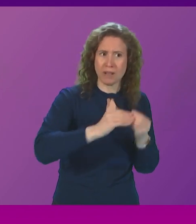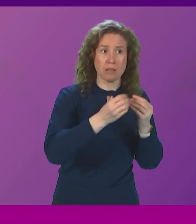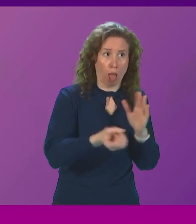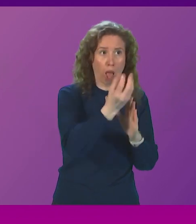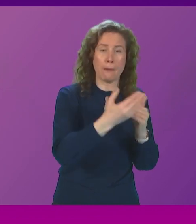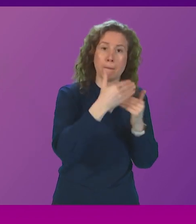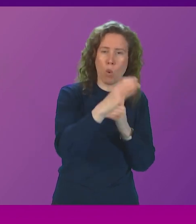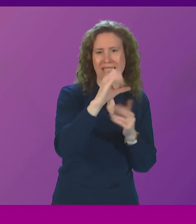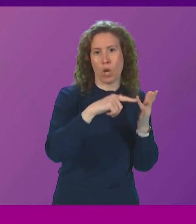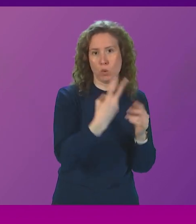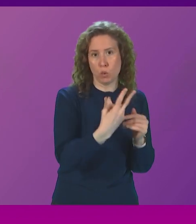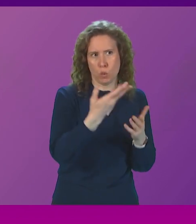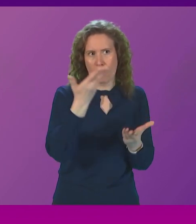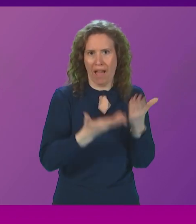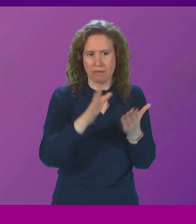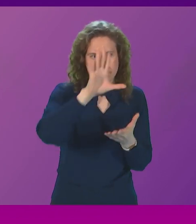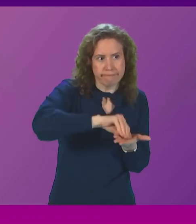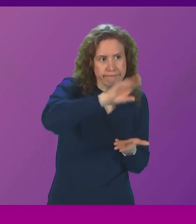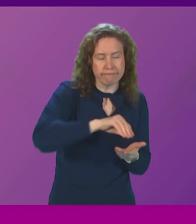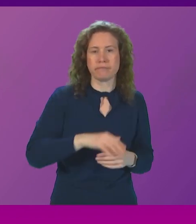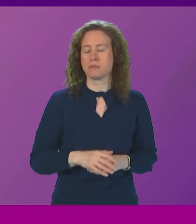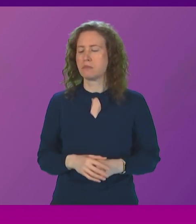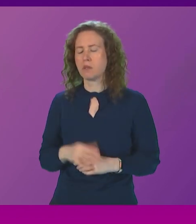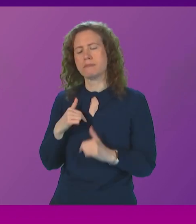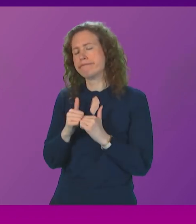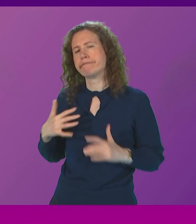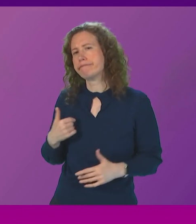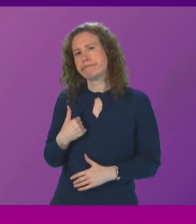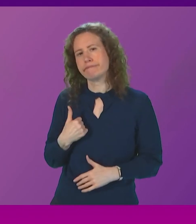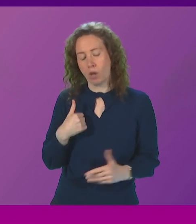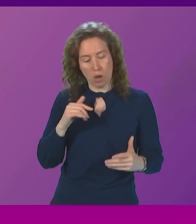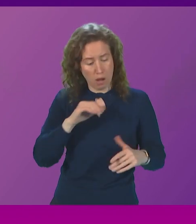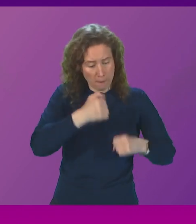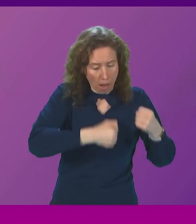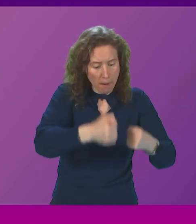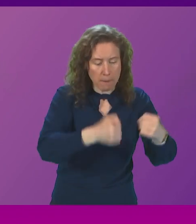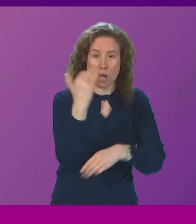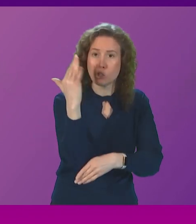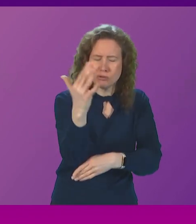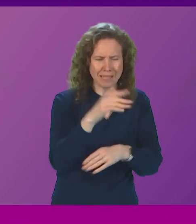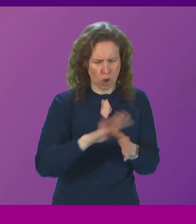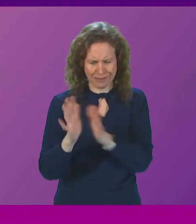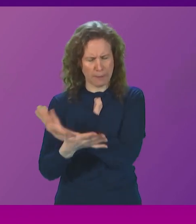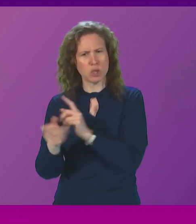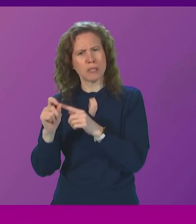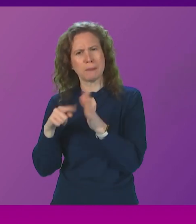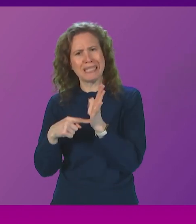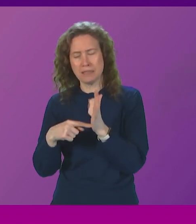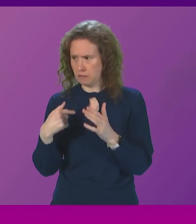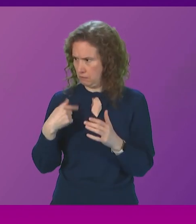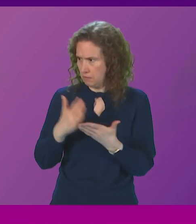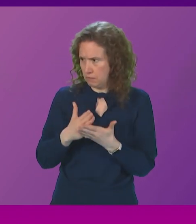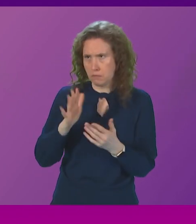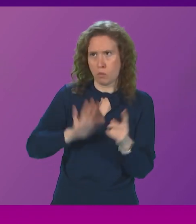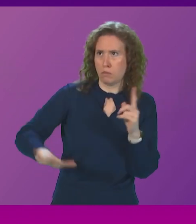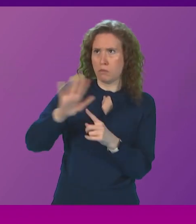sequester first minister we don't agree that our woodland creation is harmful for peatlands no government is doing more in these islands to ensure